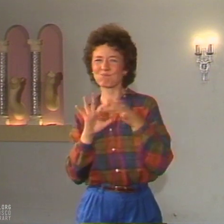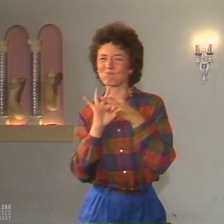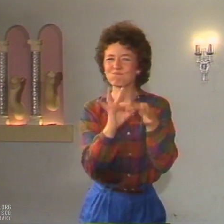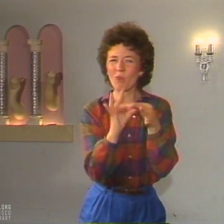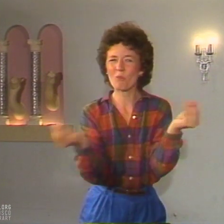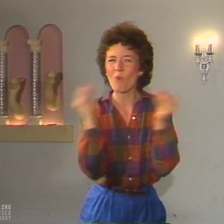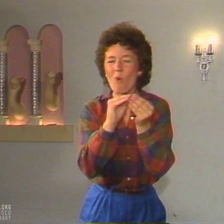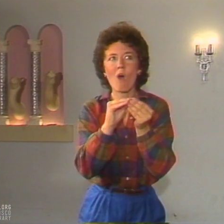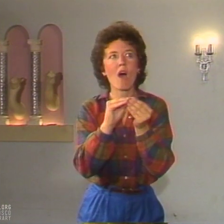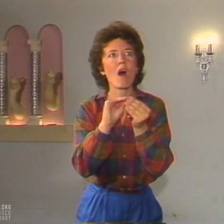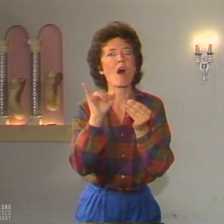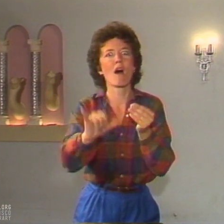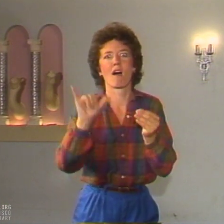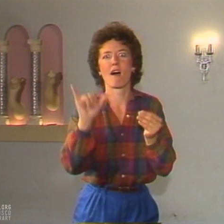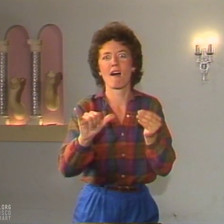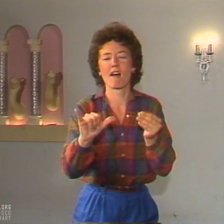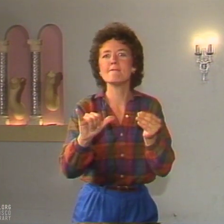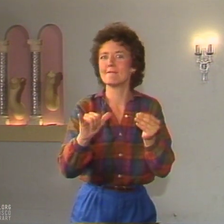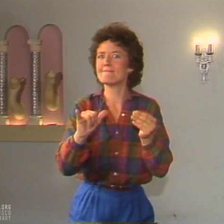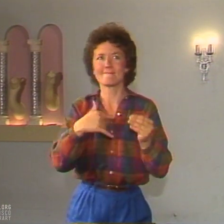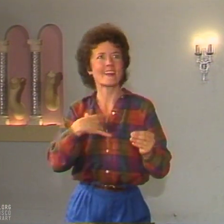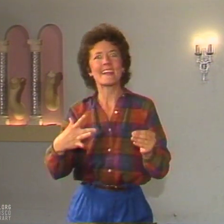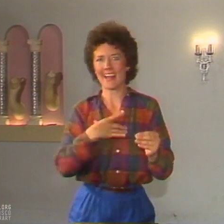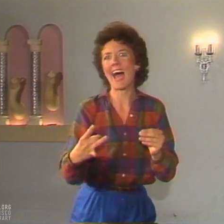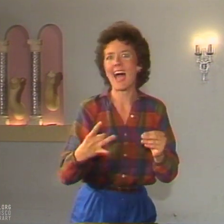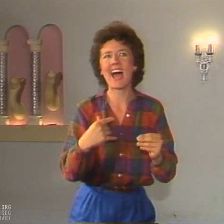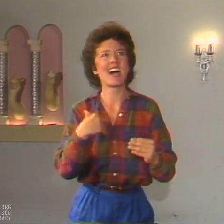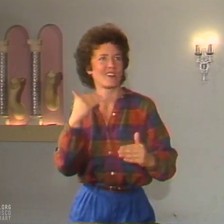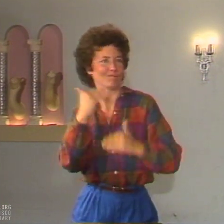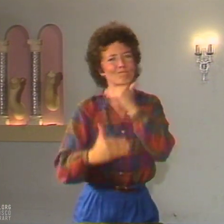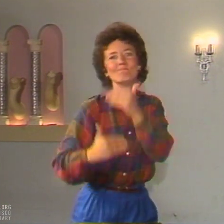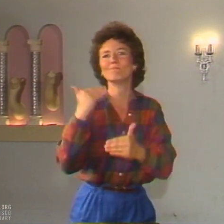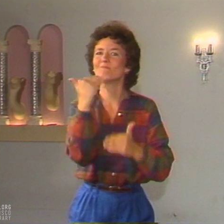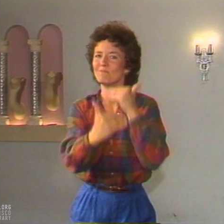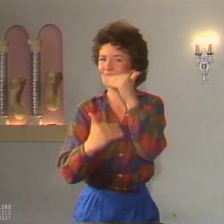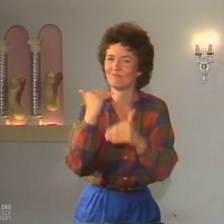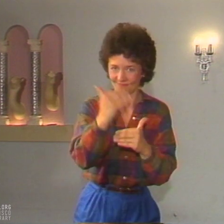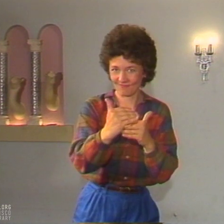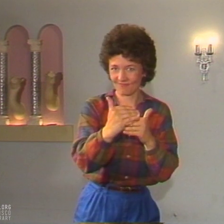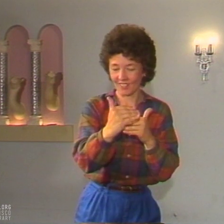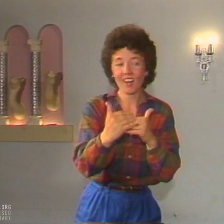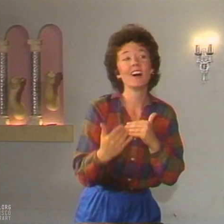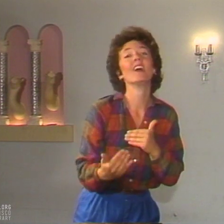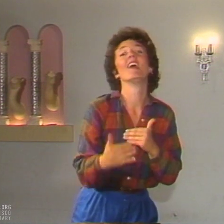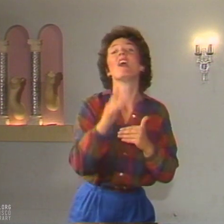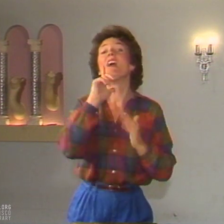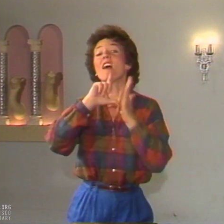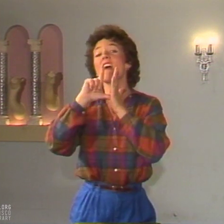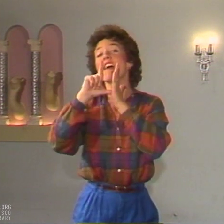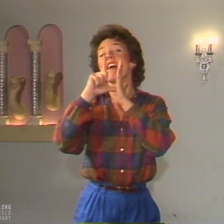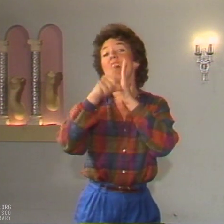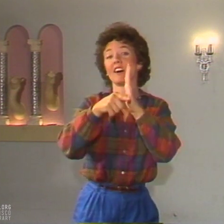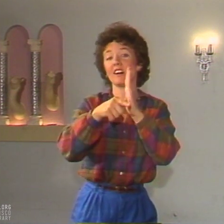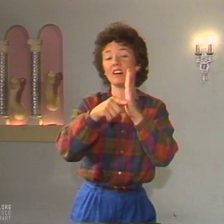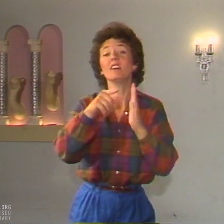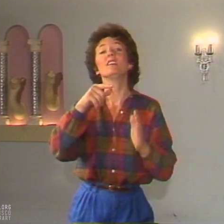Obviously, it had always been more natural for me to relate to information in my language, and with this, I was inspired to move on.